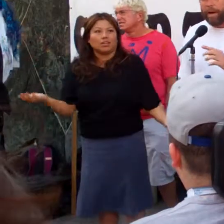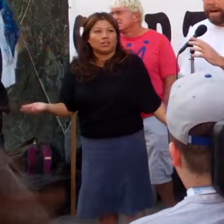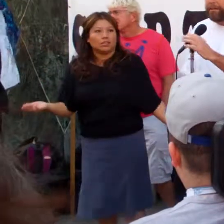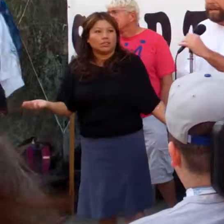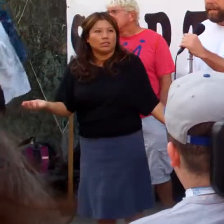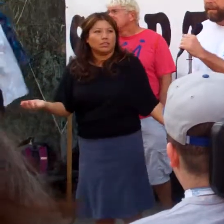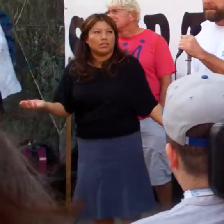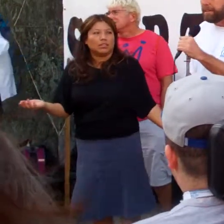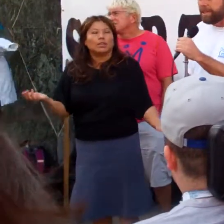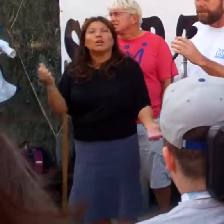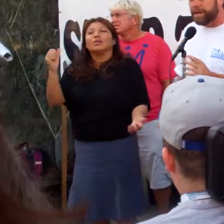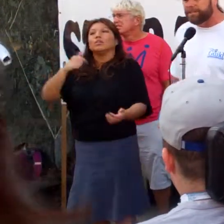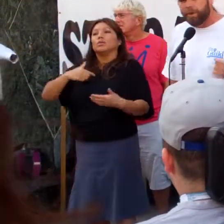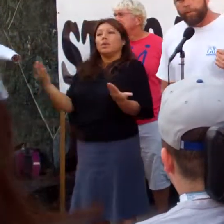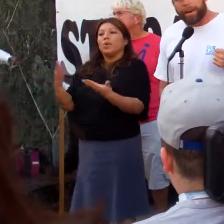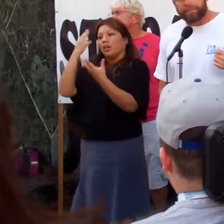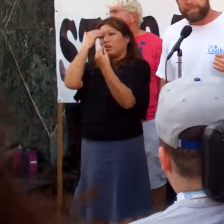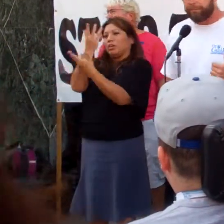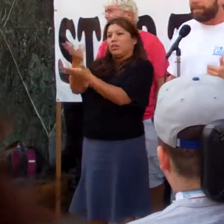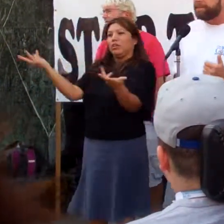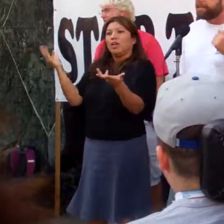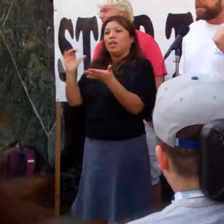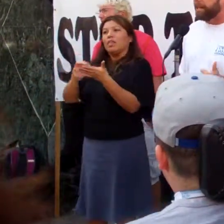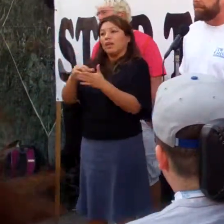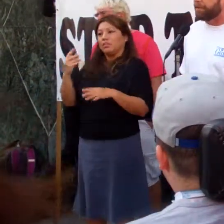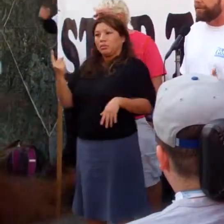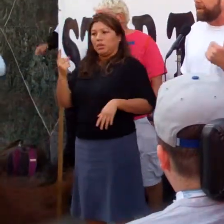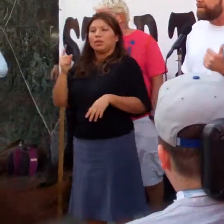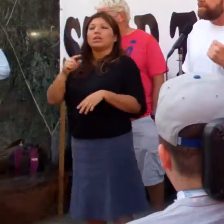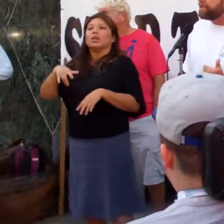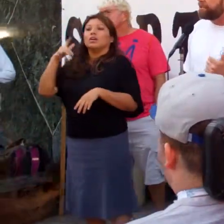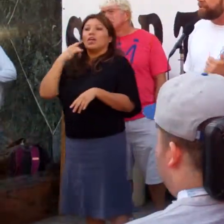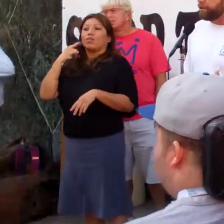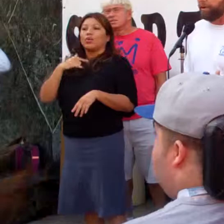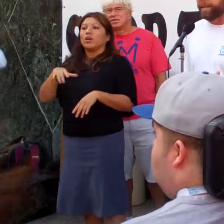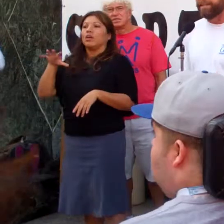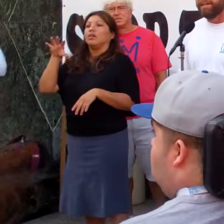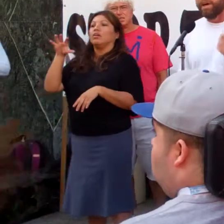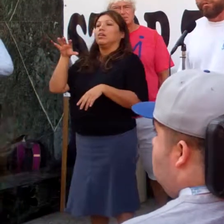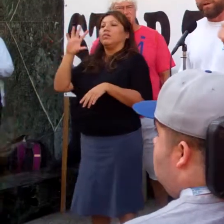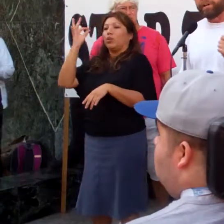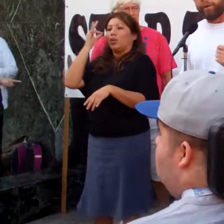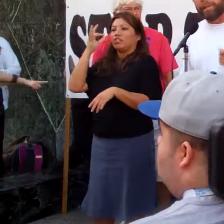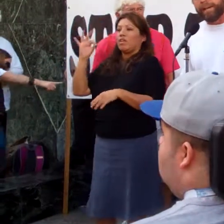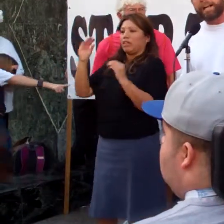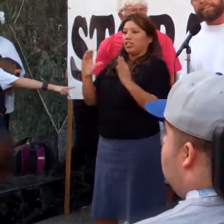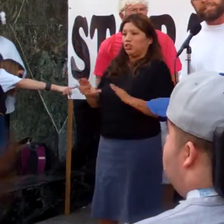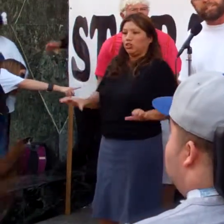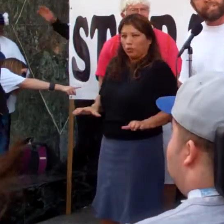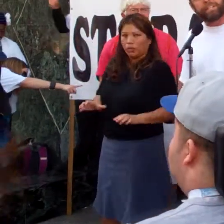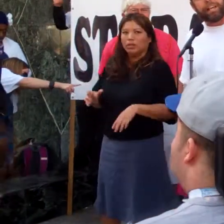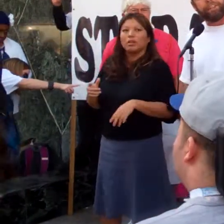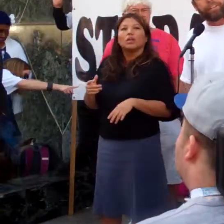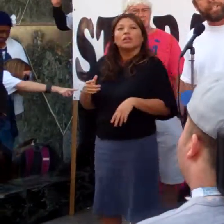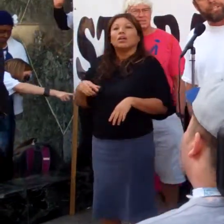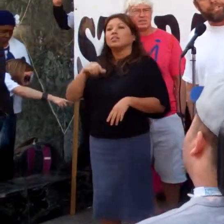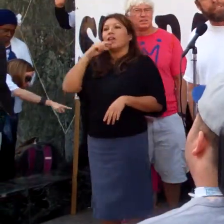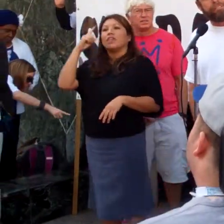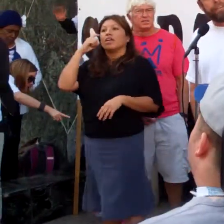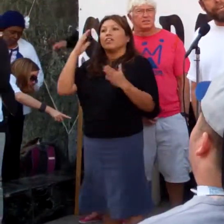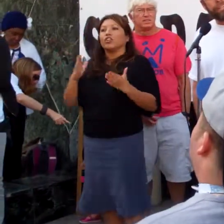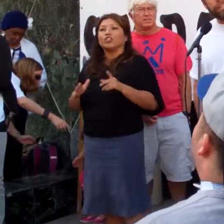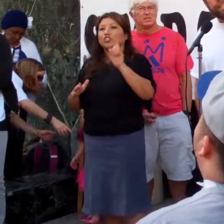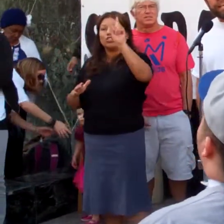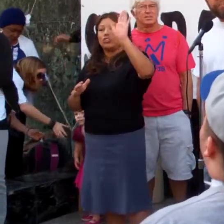So, I'm here to let you guys know about something that the California Federation of Teachers is doing. We are going not, this is not the governor's